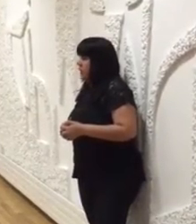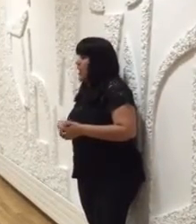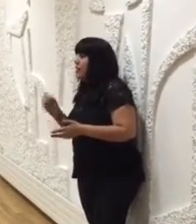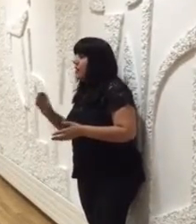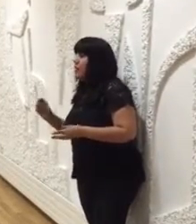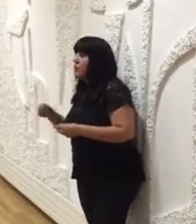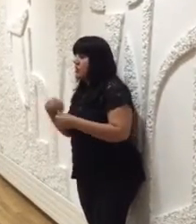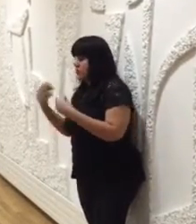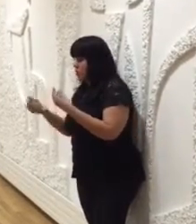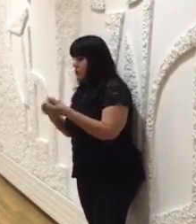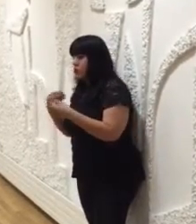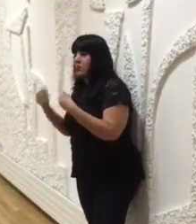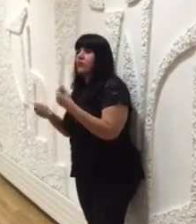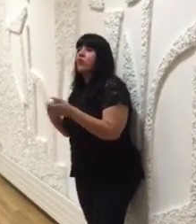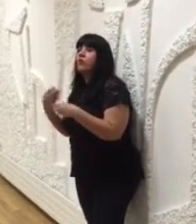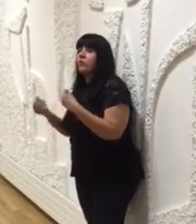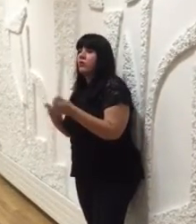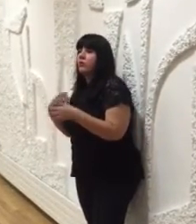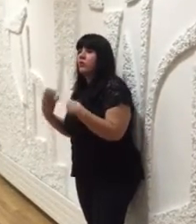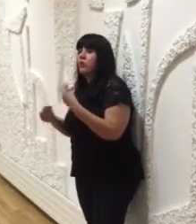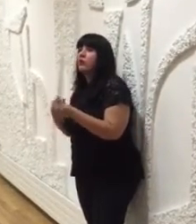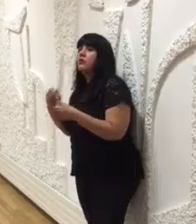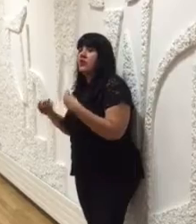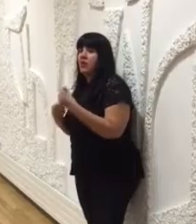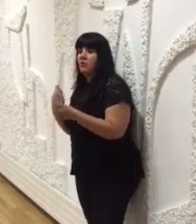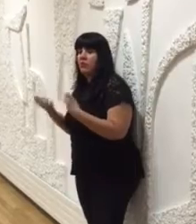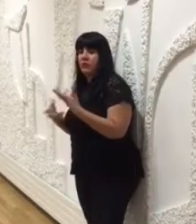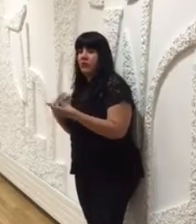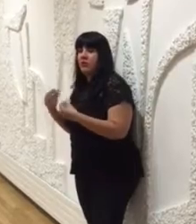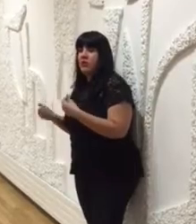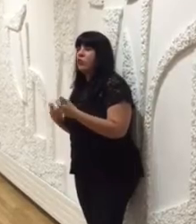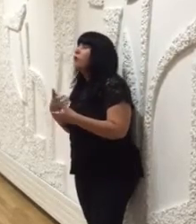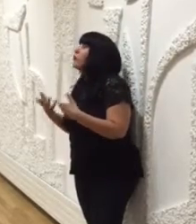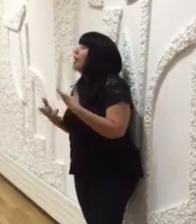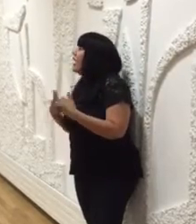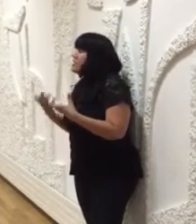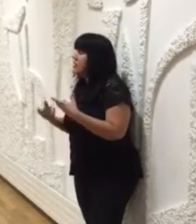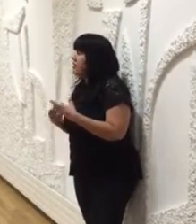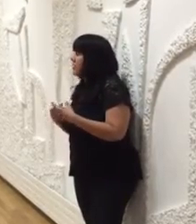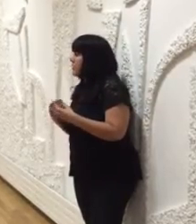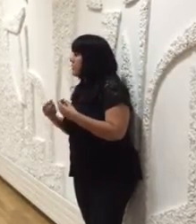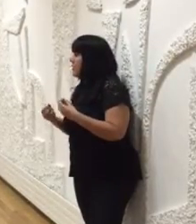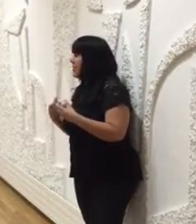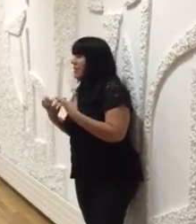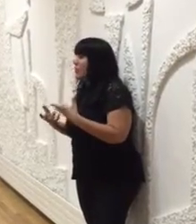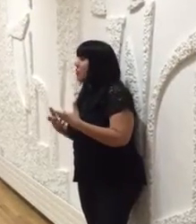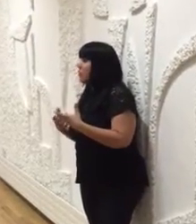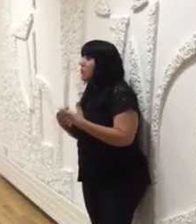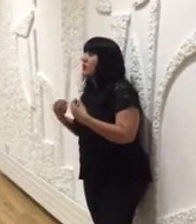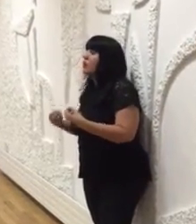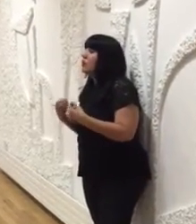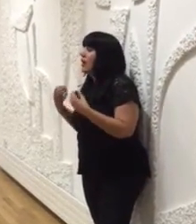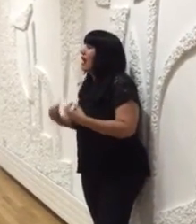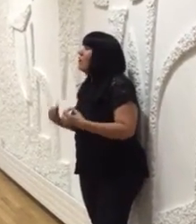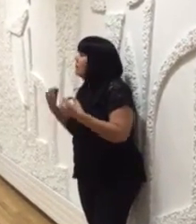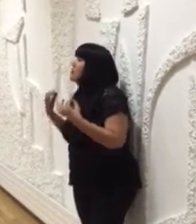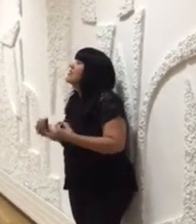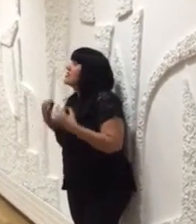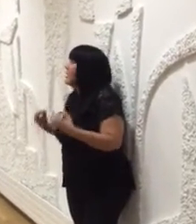And the language is going to transform all the time. So for us, the tango, we don't have mistake,